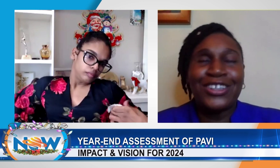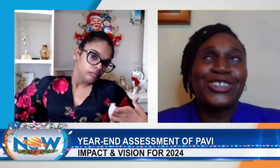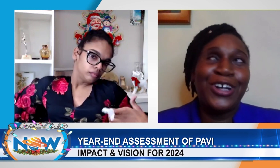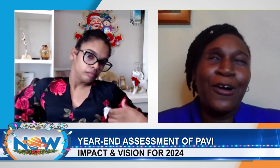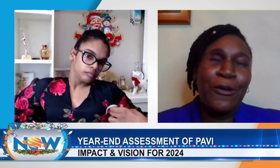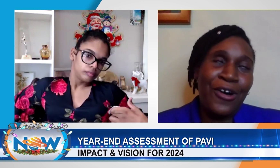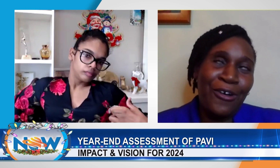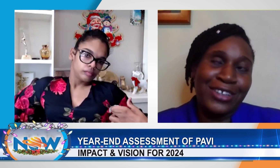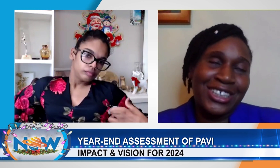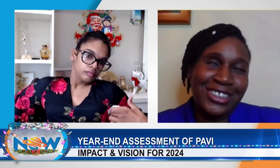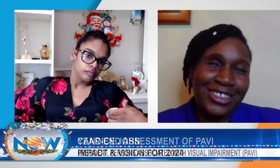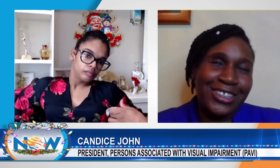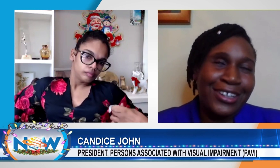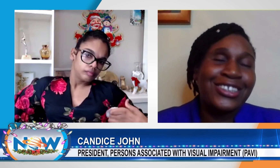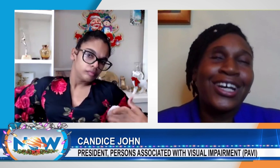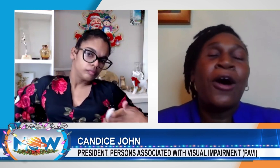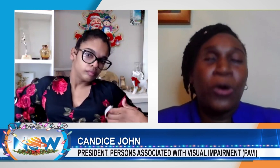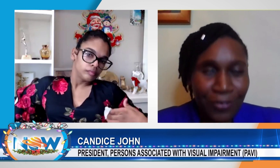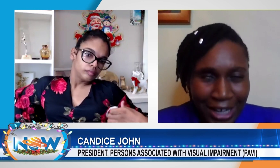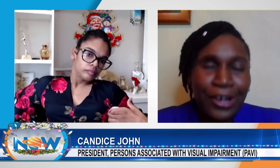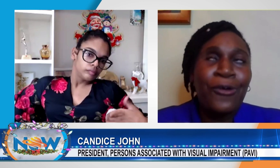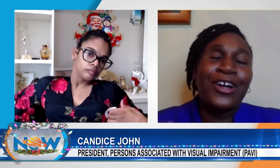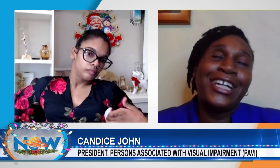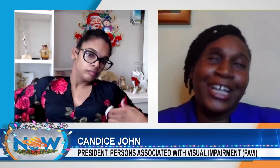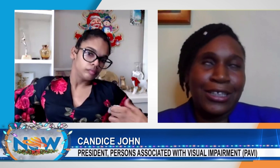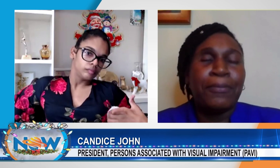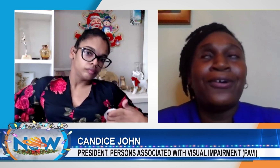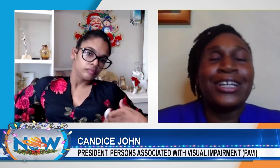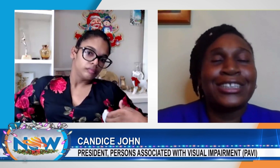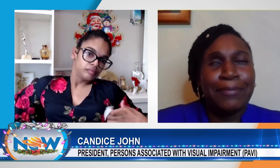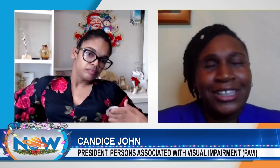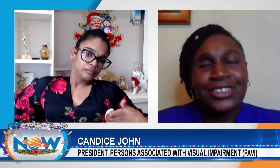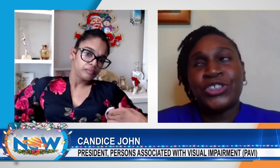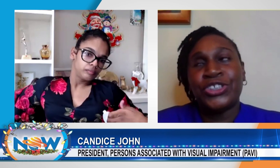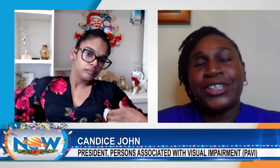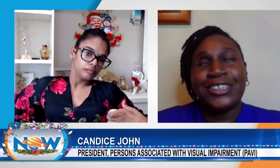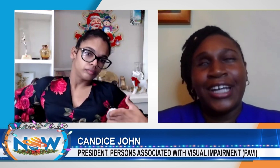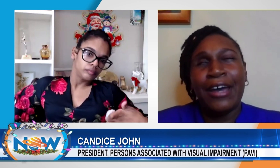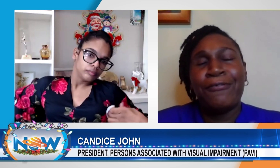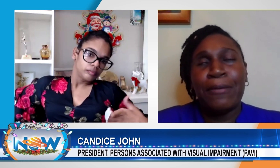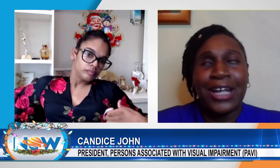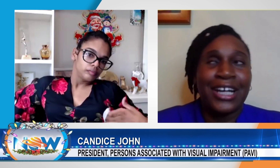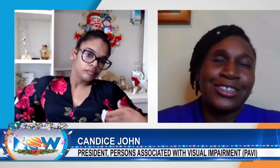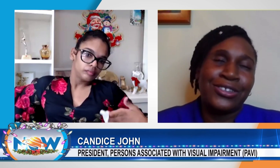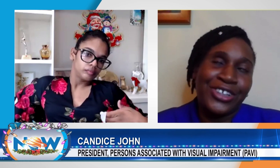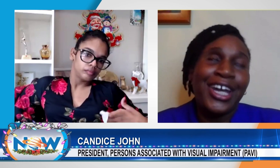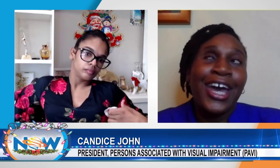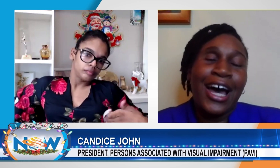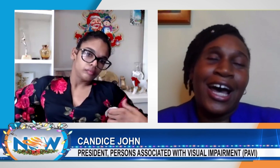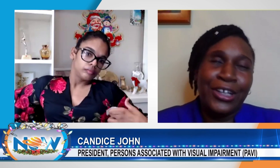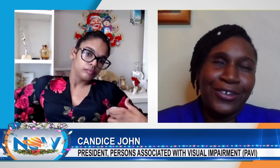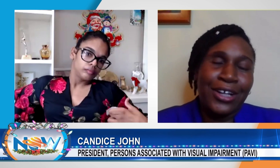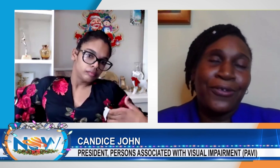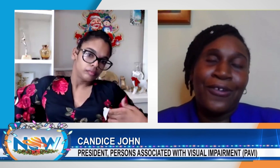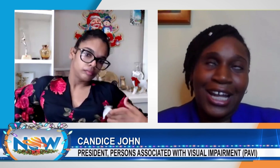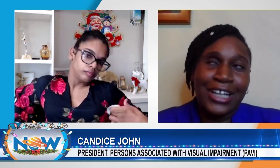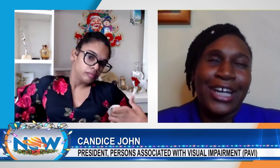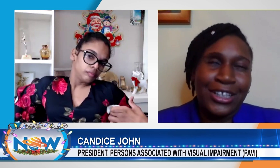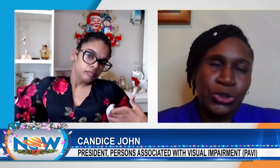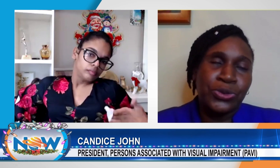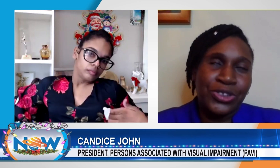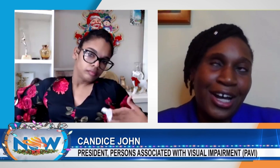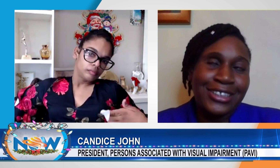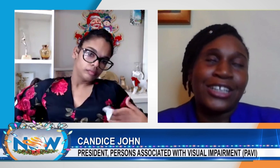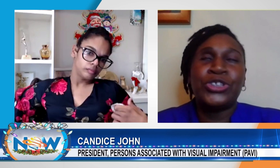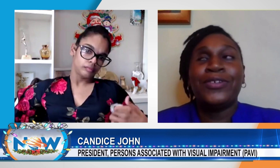220-1073, our office assistant, or rather coordinator, Paula Smith. She is there from 9 to 3, and you can call